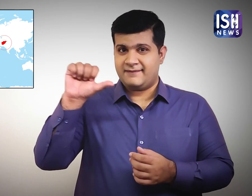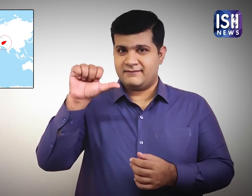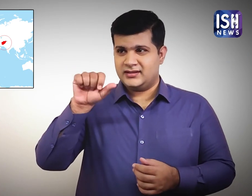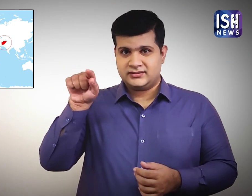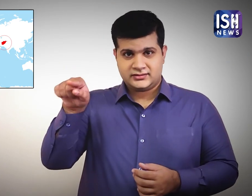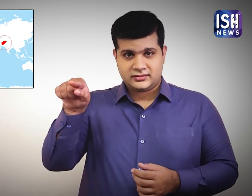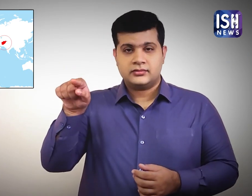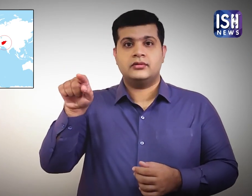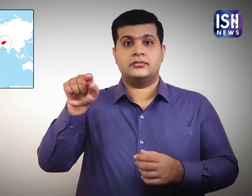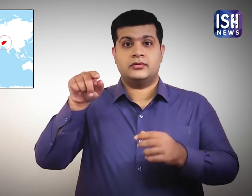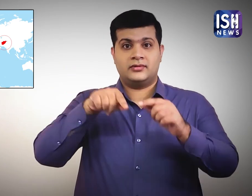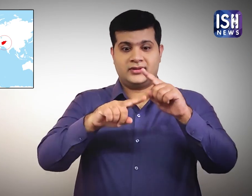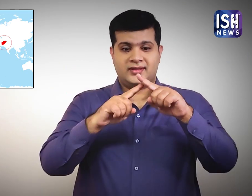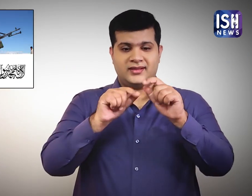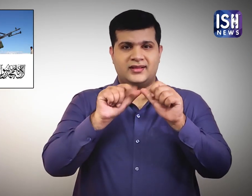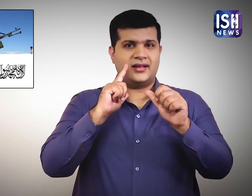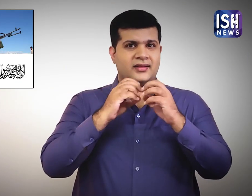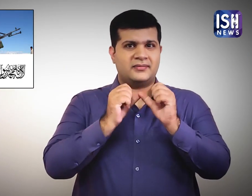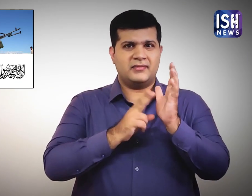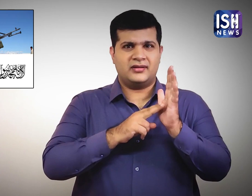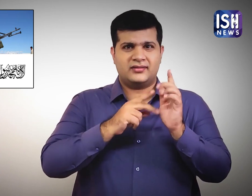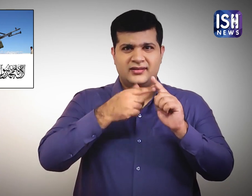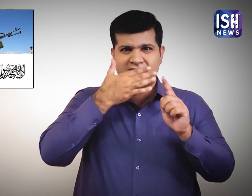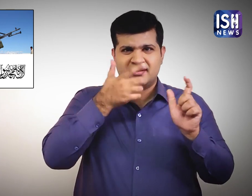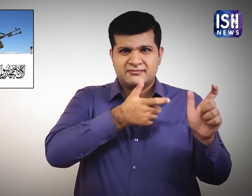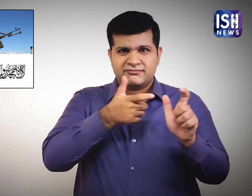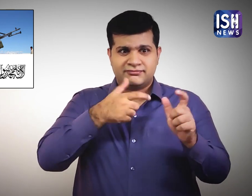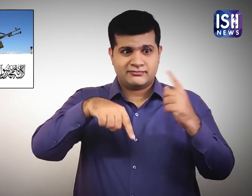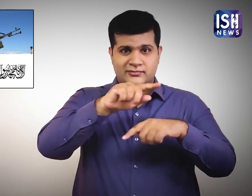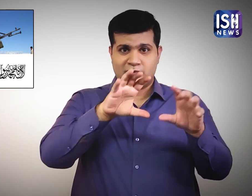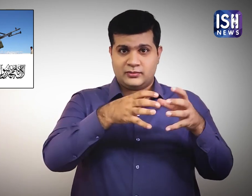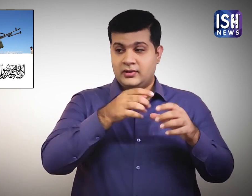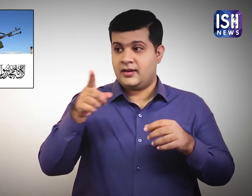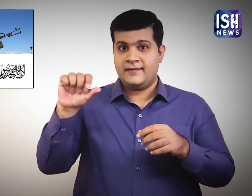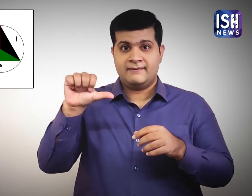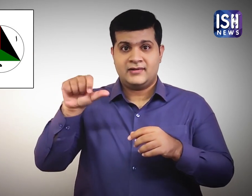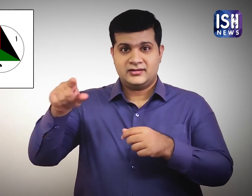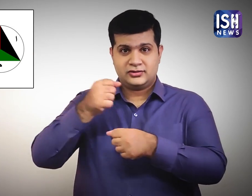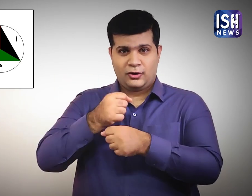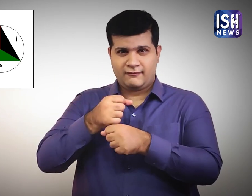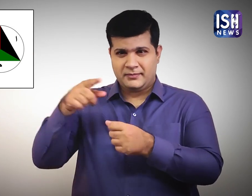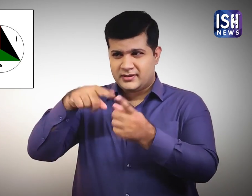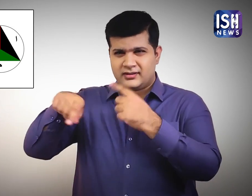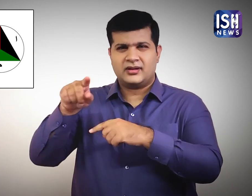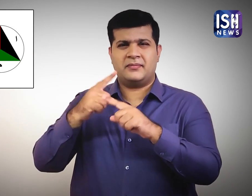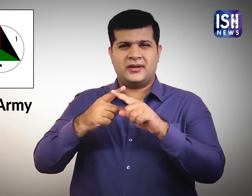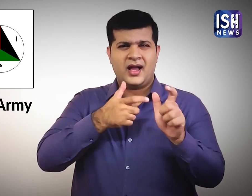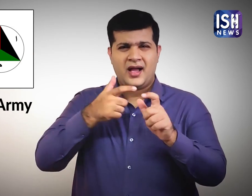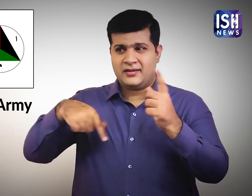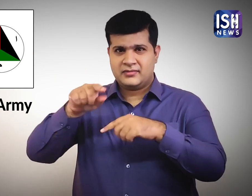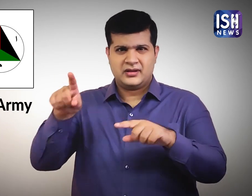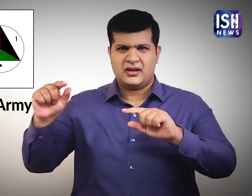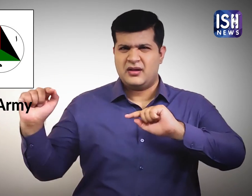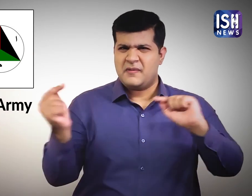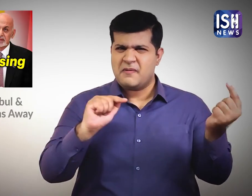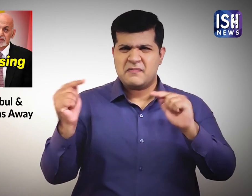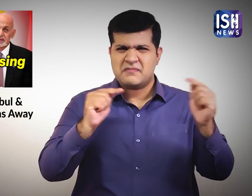For the last 20 years, there was a war going on between the Taliban, a terrorist group, and the Afghanistan government and military.